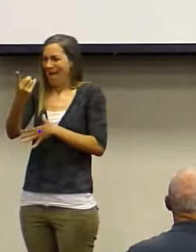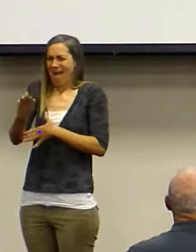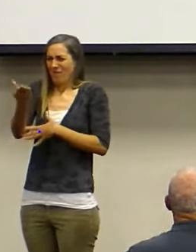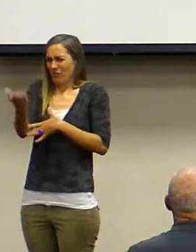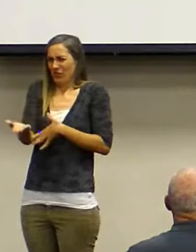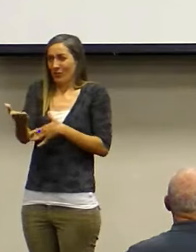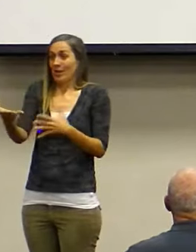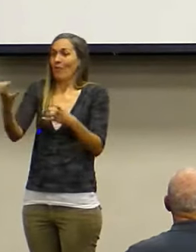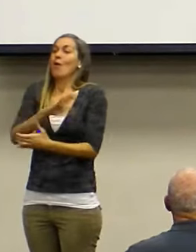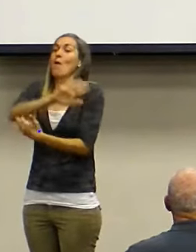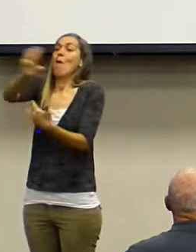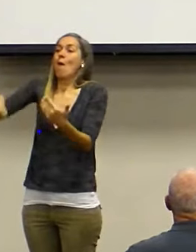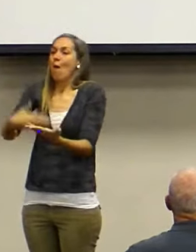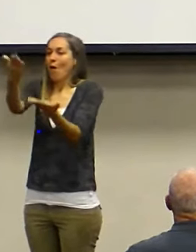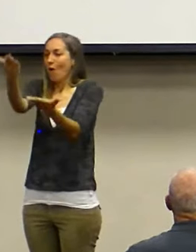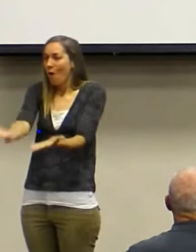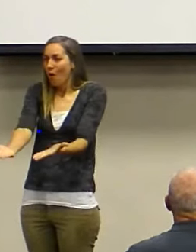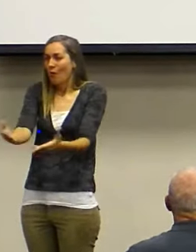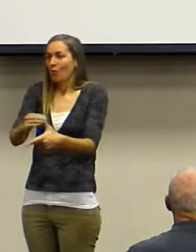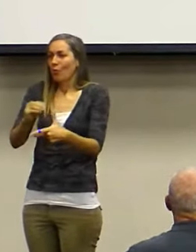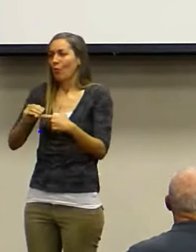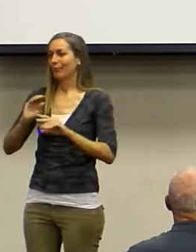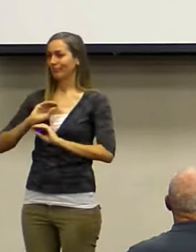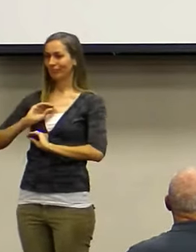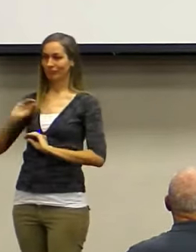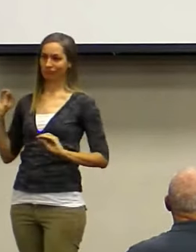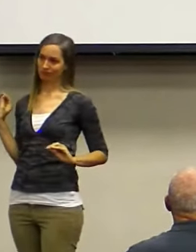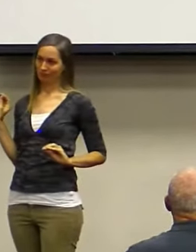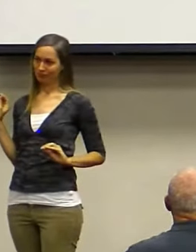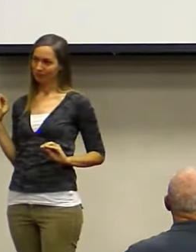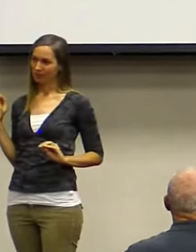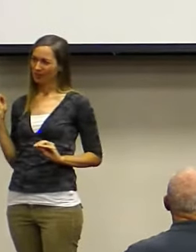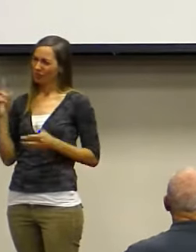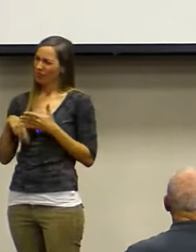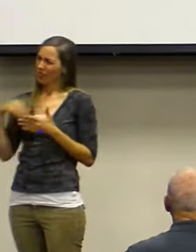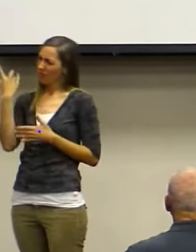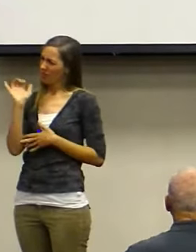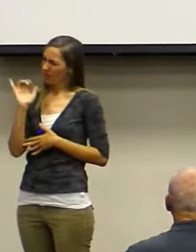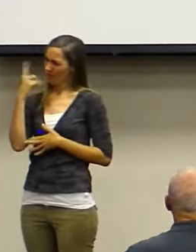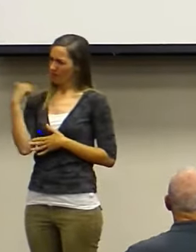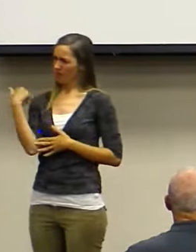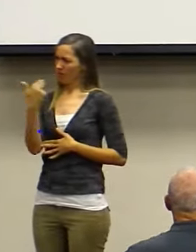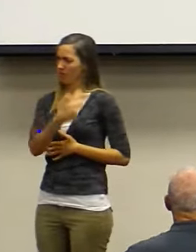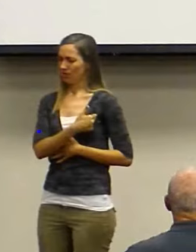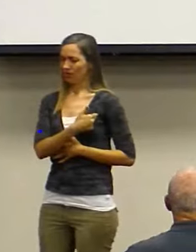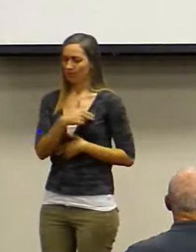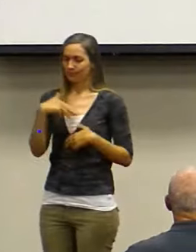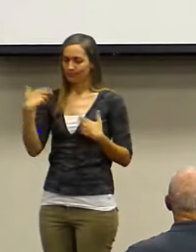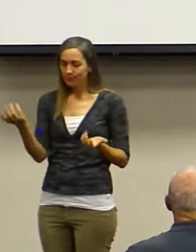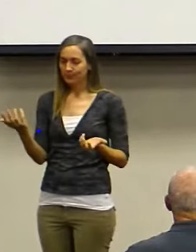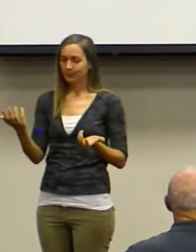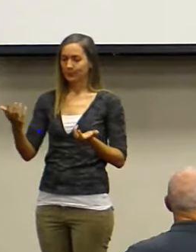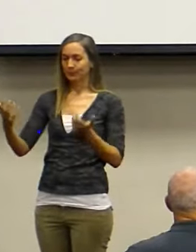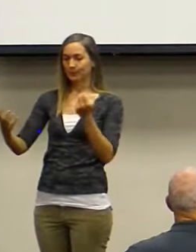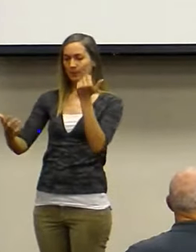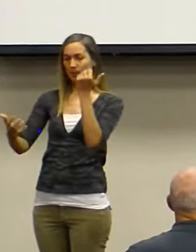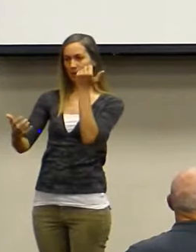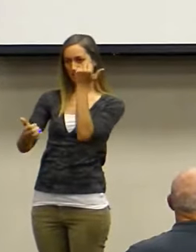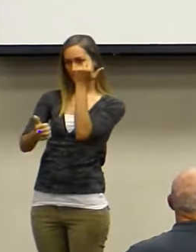He wants all of you or none of you. So what does that look like to us? Well, Abraham